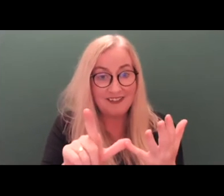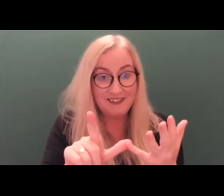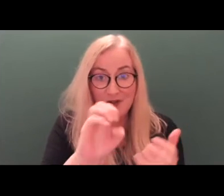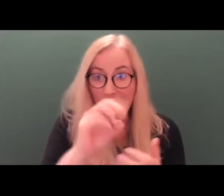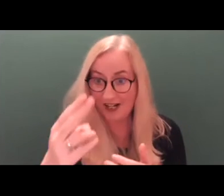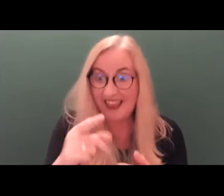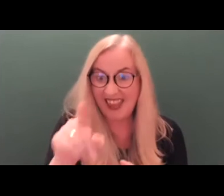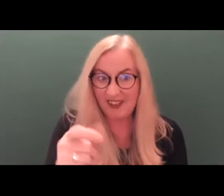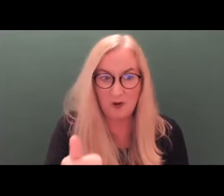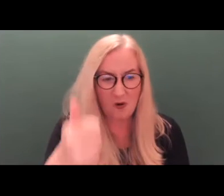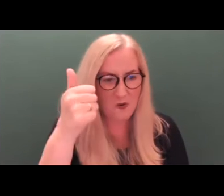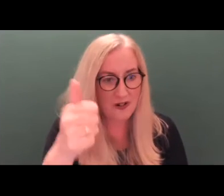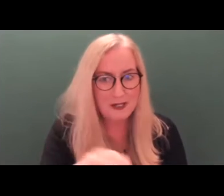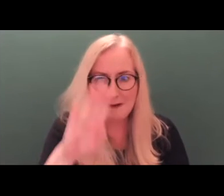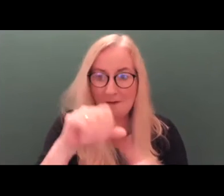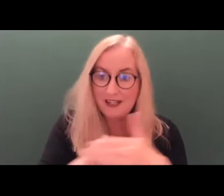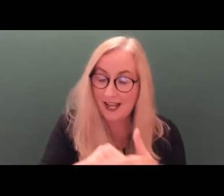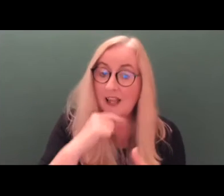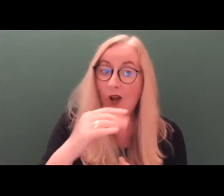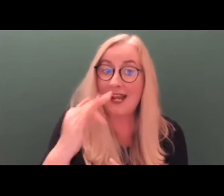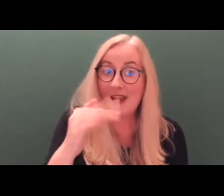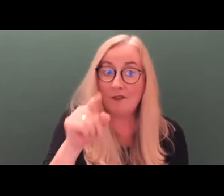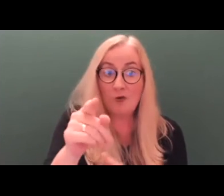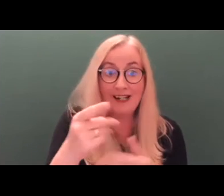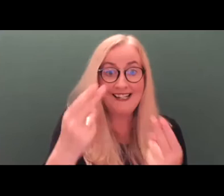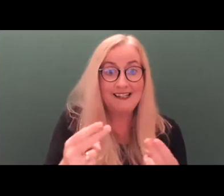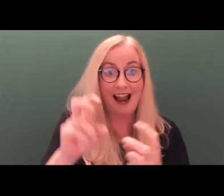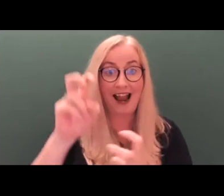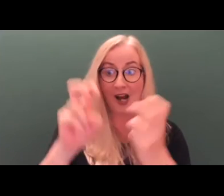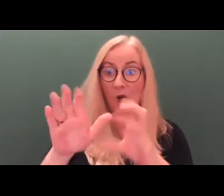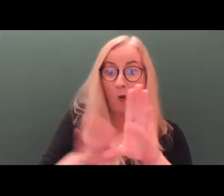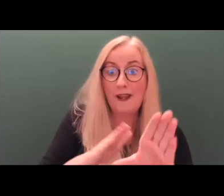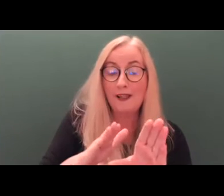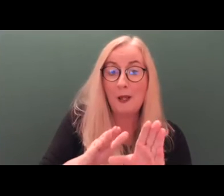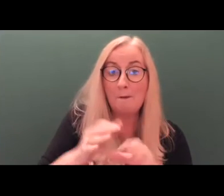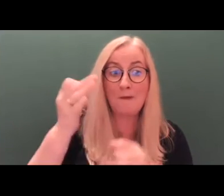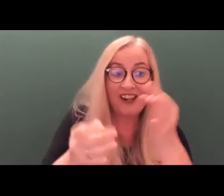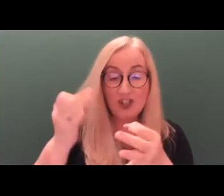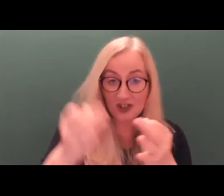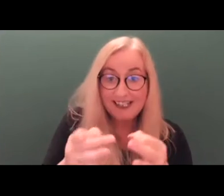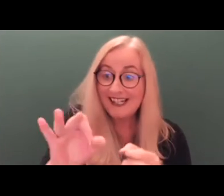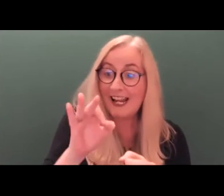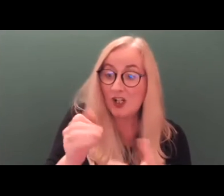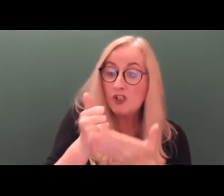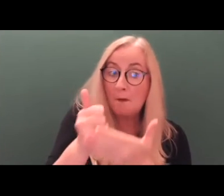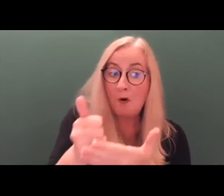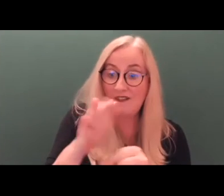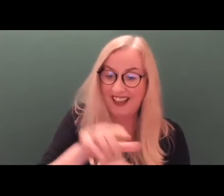And that is a good argument when you're arguing with politicians to get the support for introducing the service.